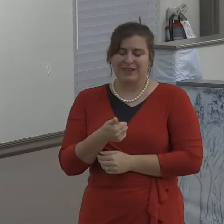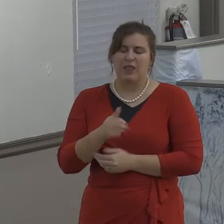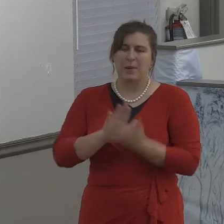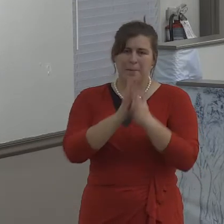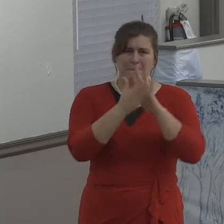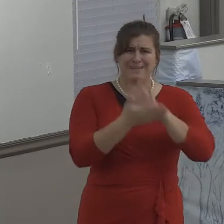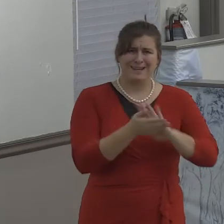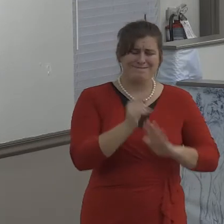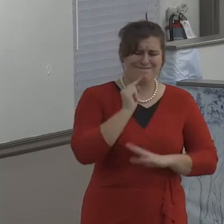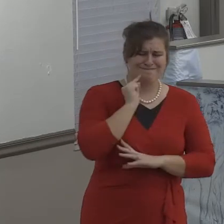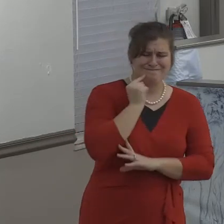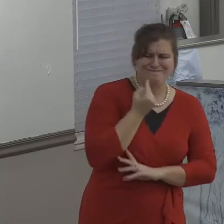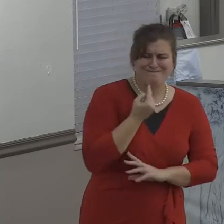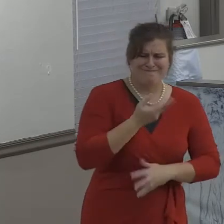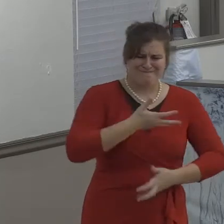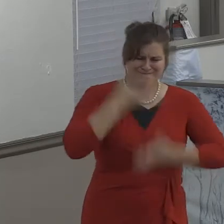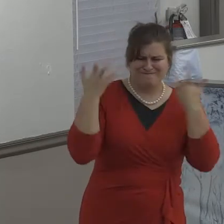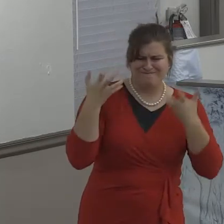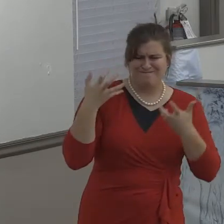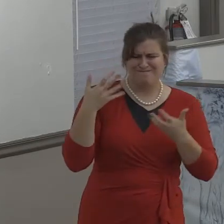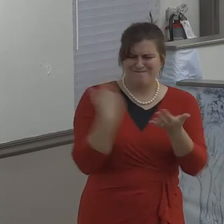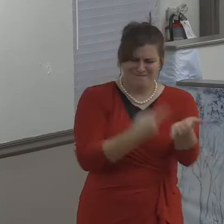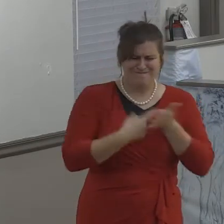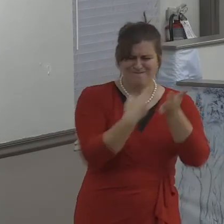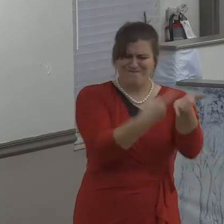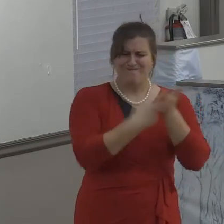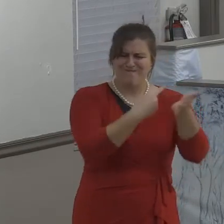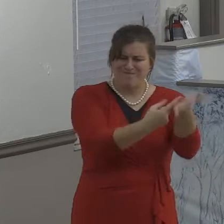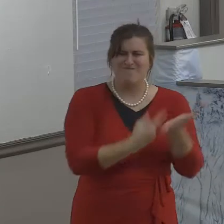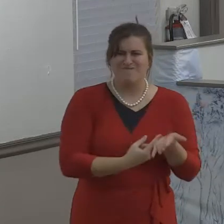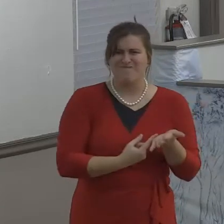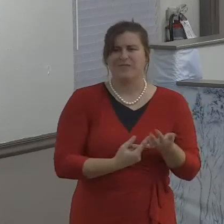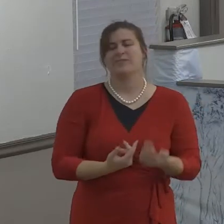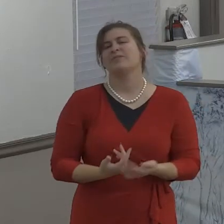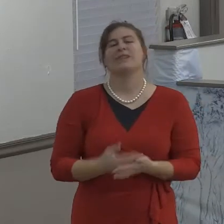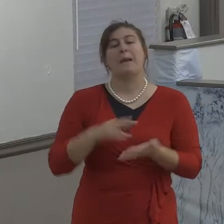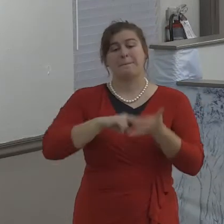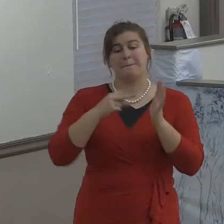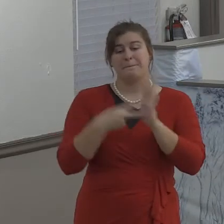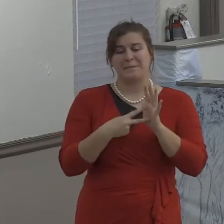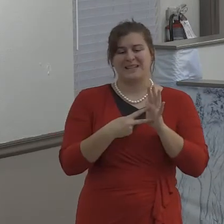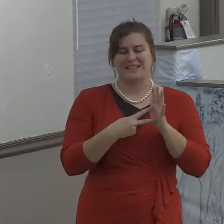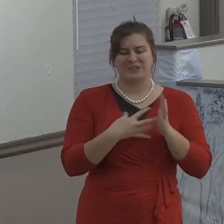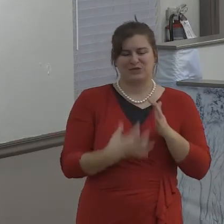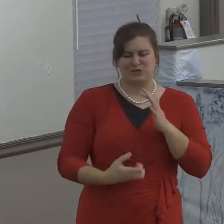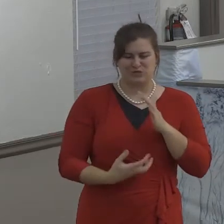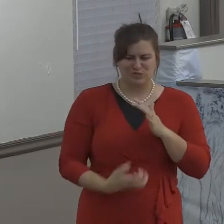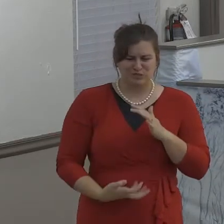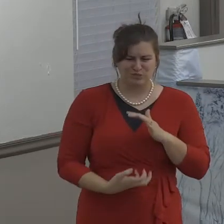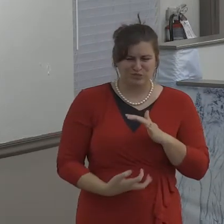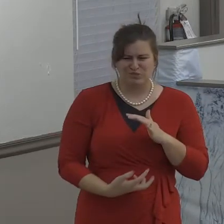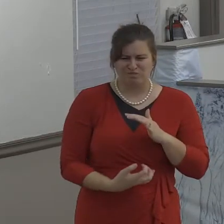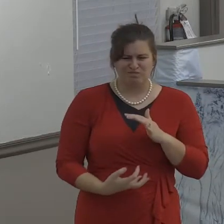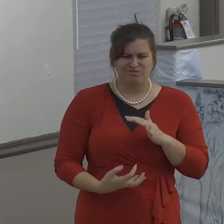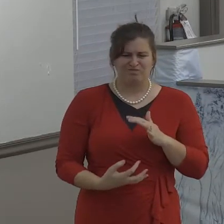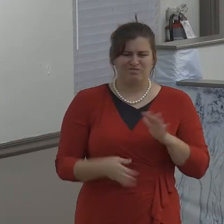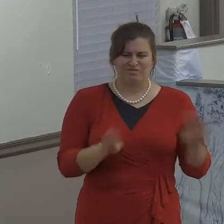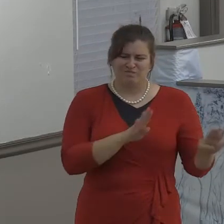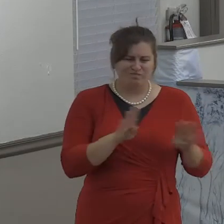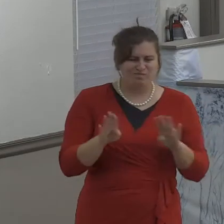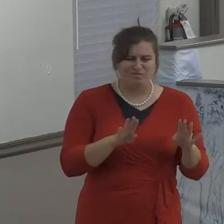as our text talks about, an unforgiving spirit. So, responses like those